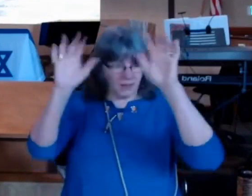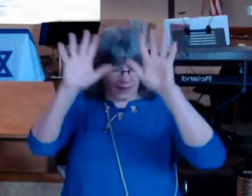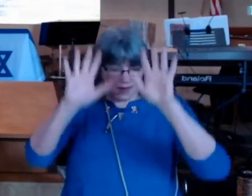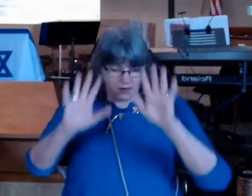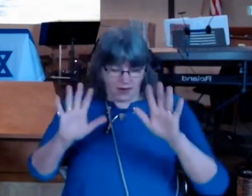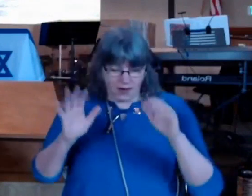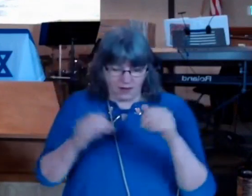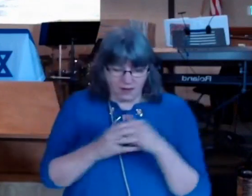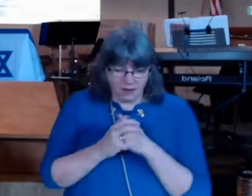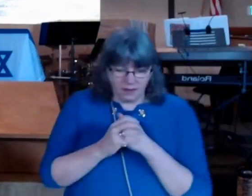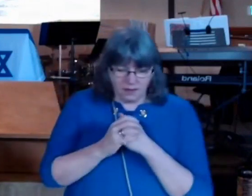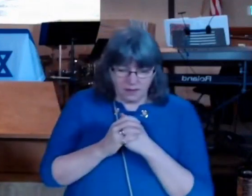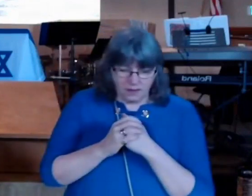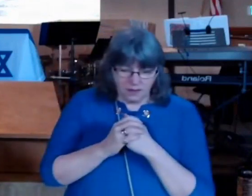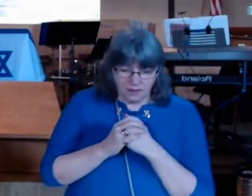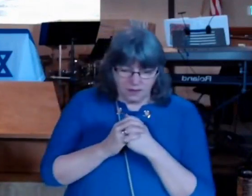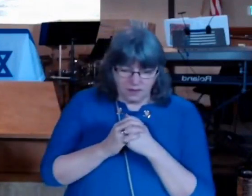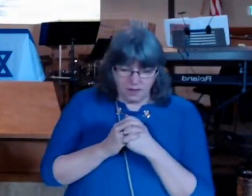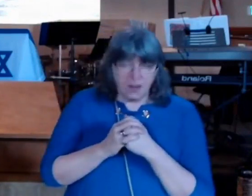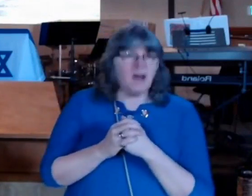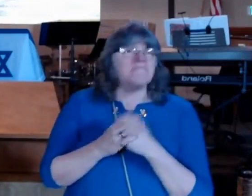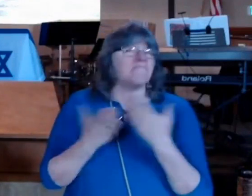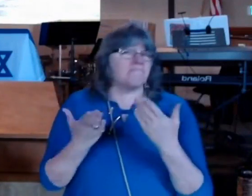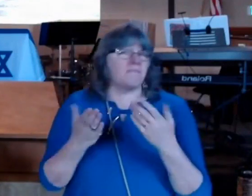was he ever called to comment